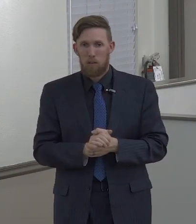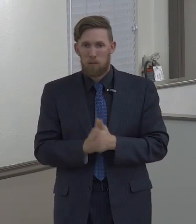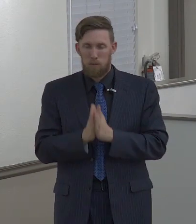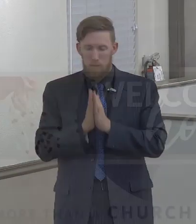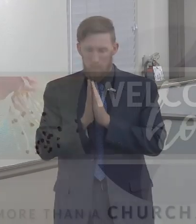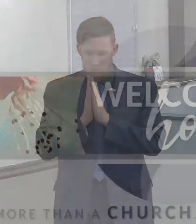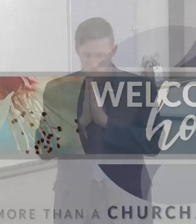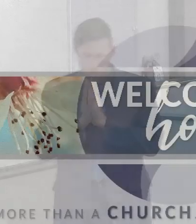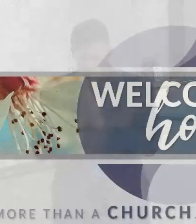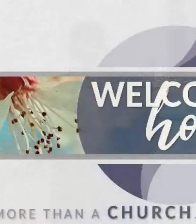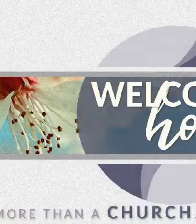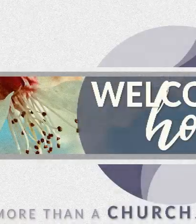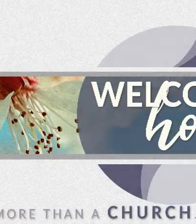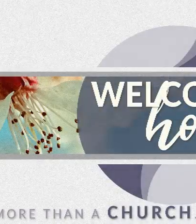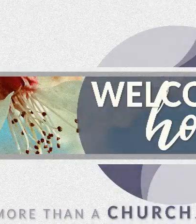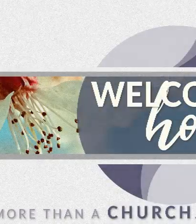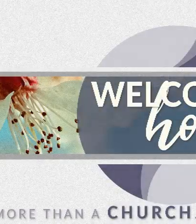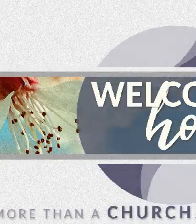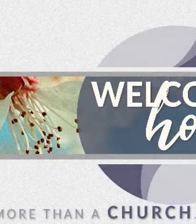lives as well